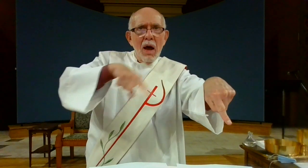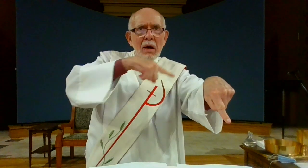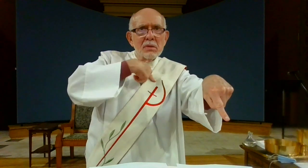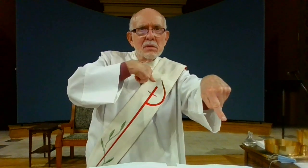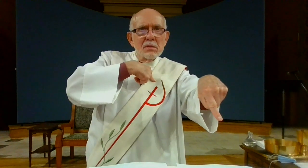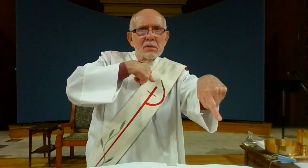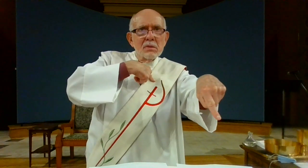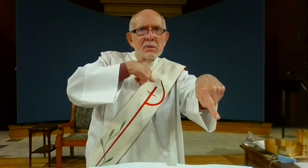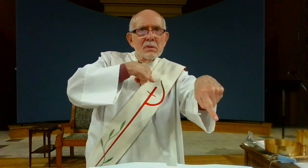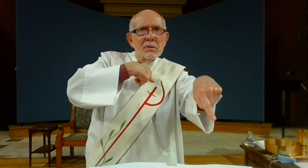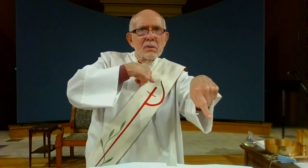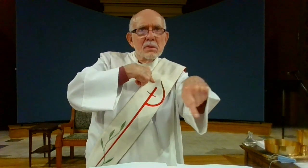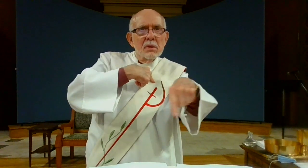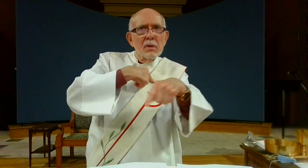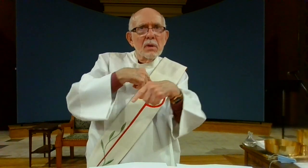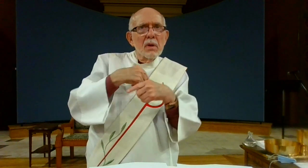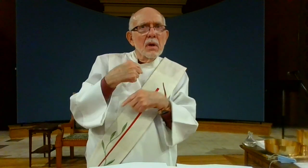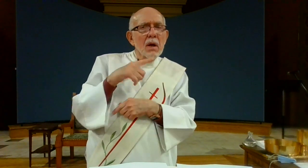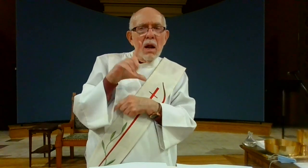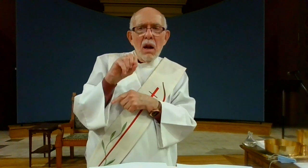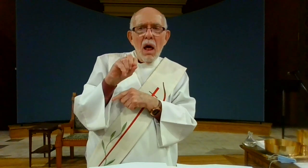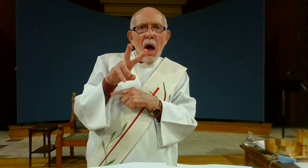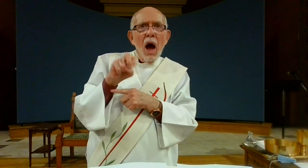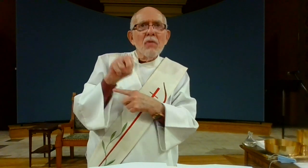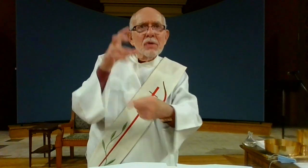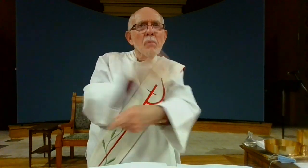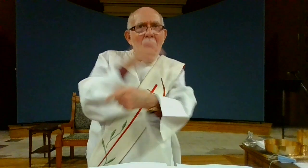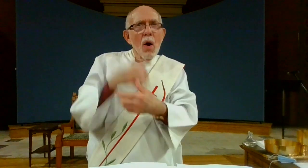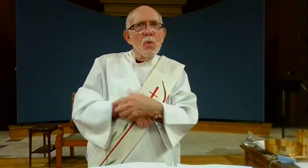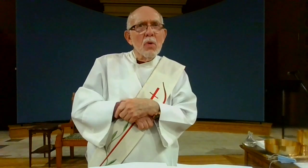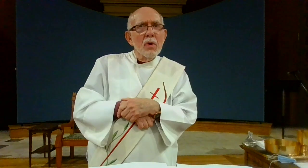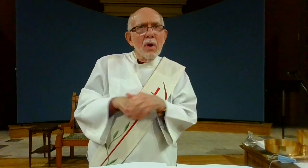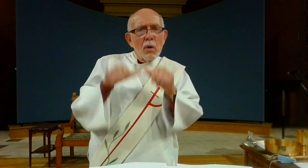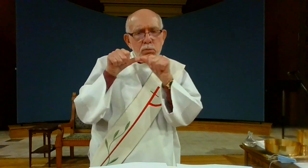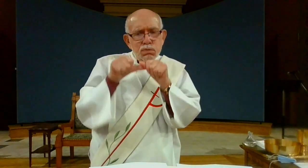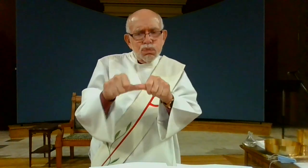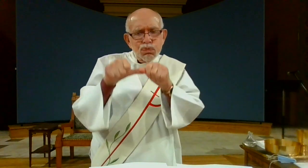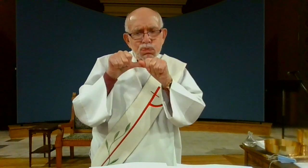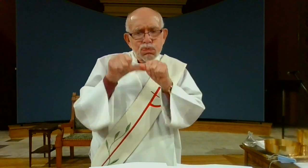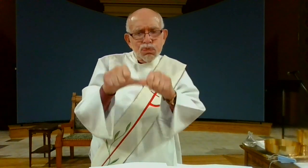protect us protect his people that is the power of love